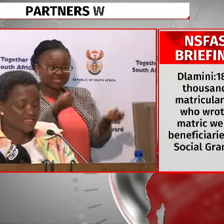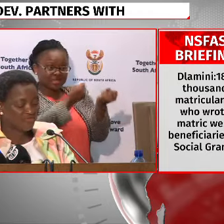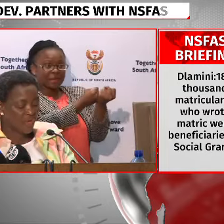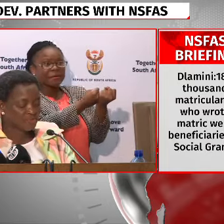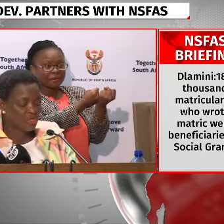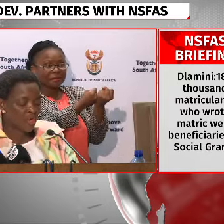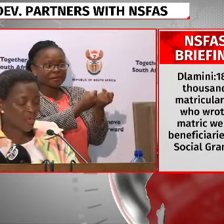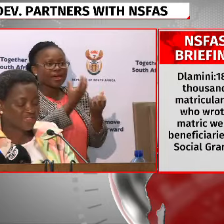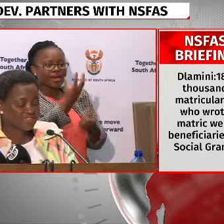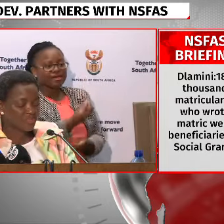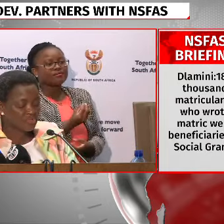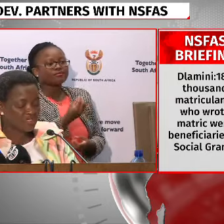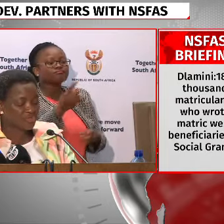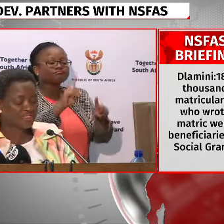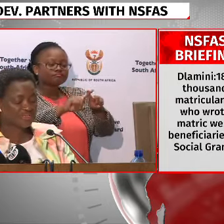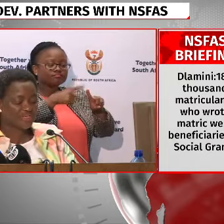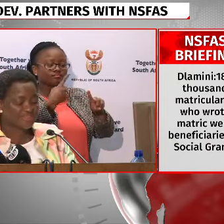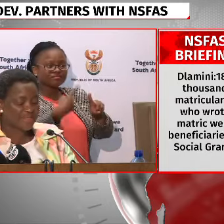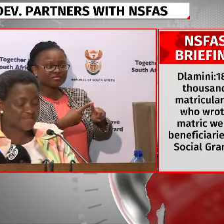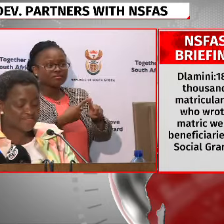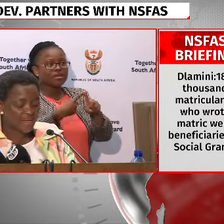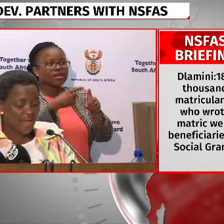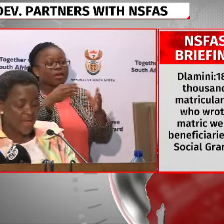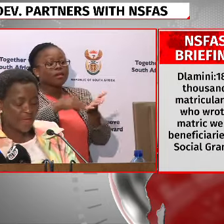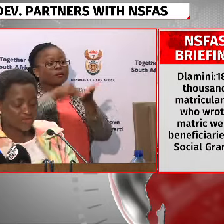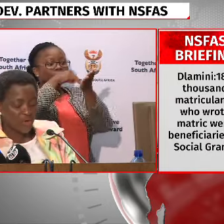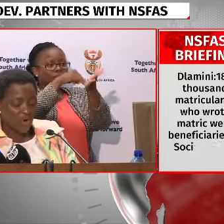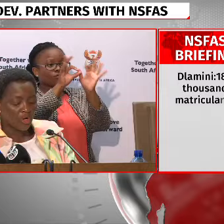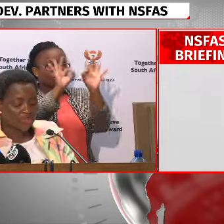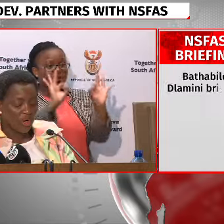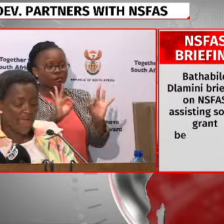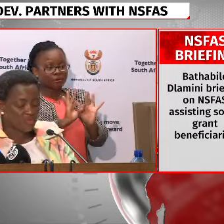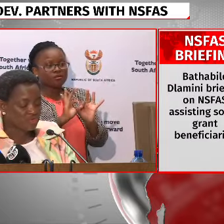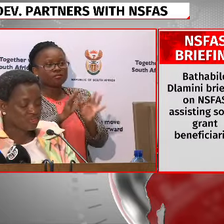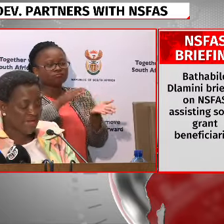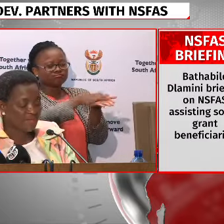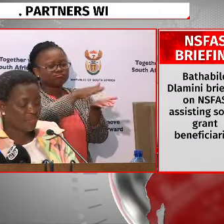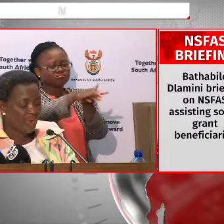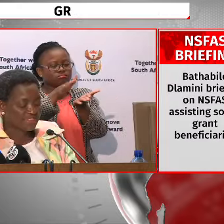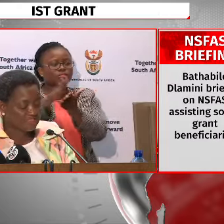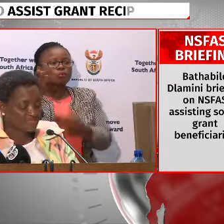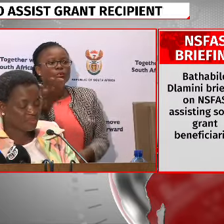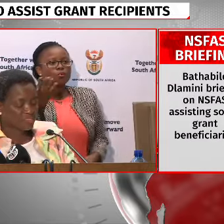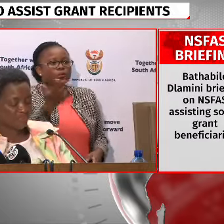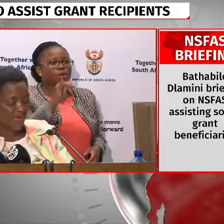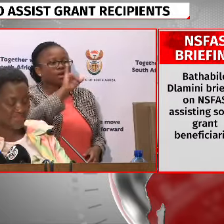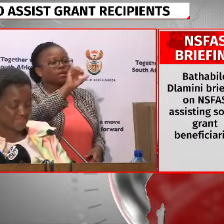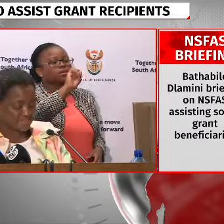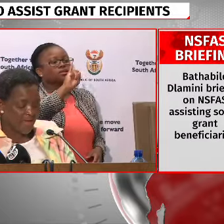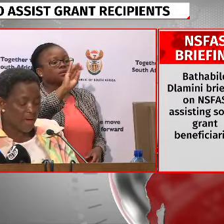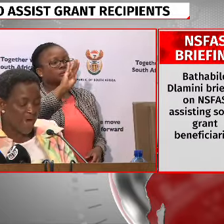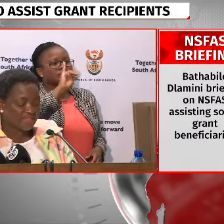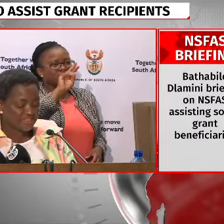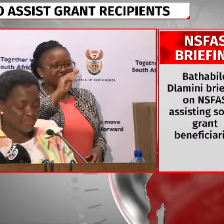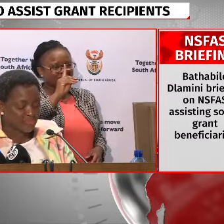application forms were distributed to ICBND sites, and we were also able to target poor district municipalities